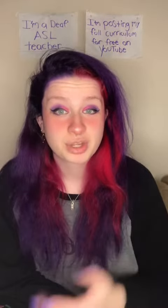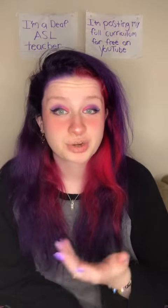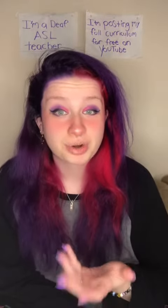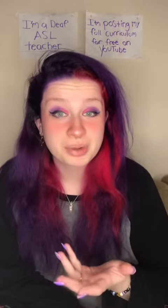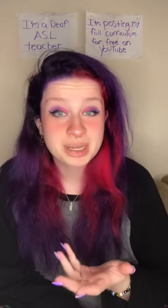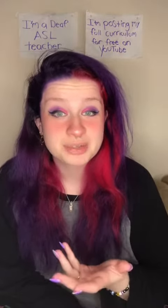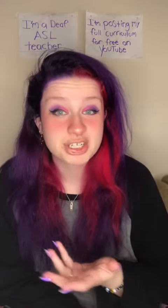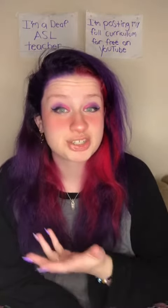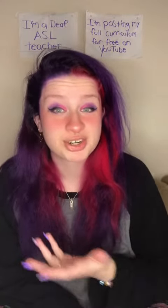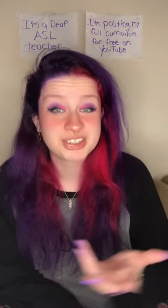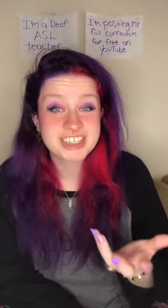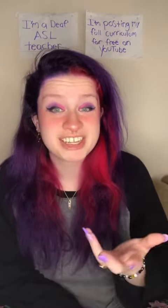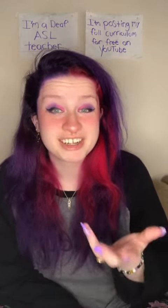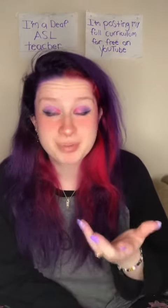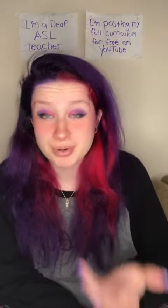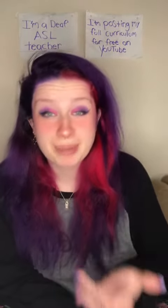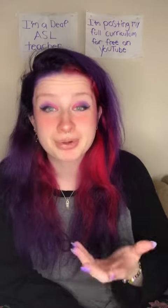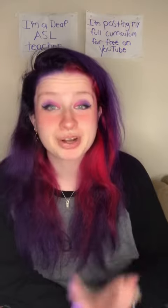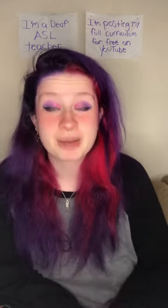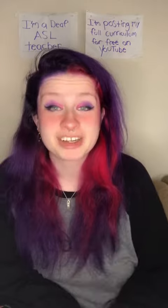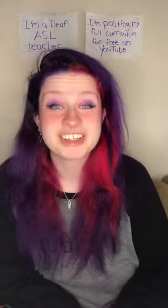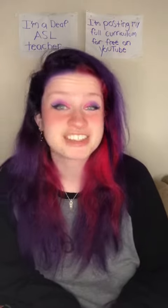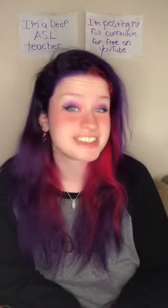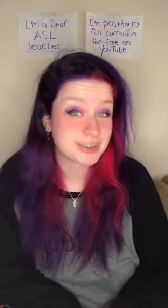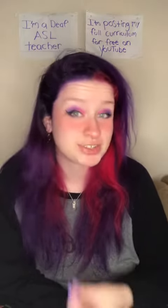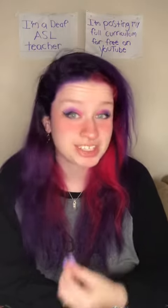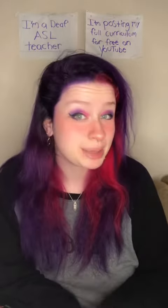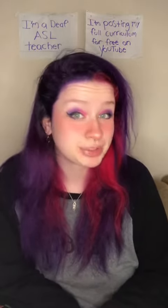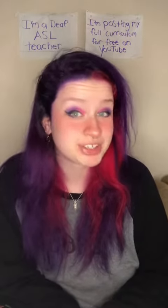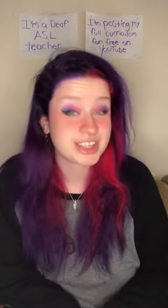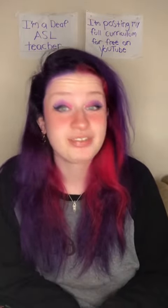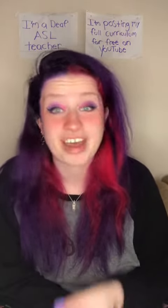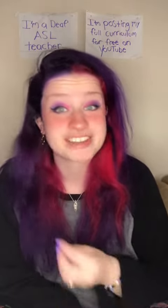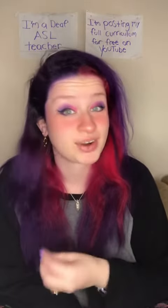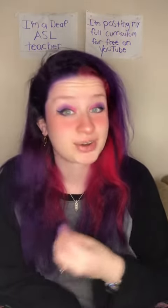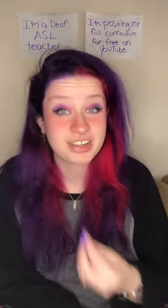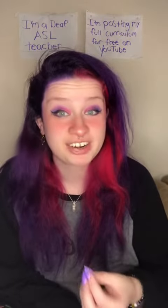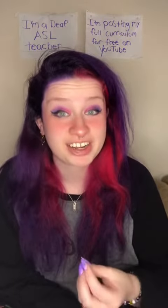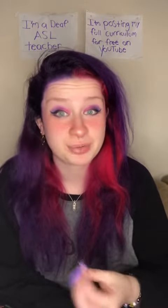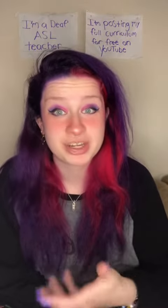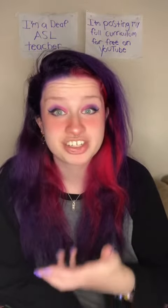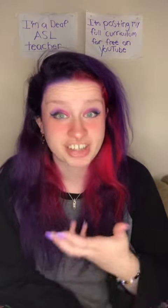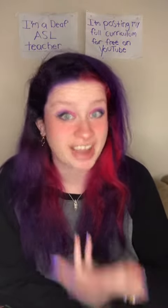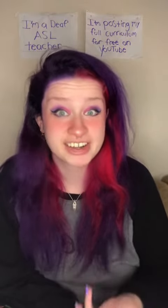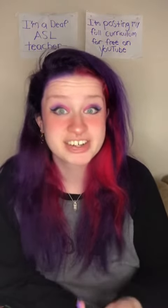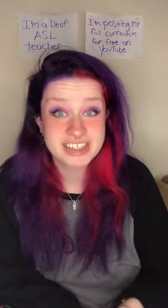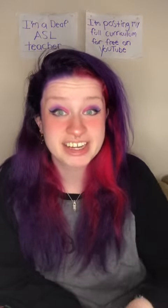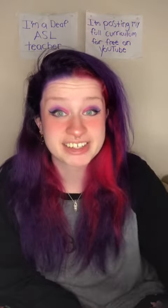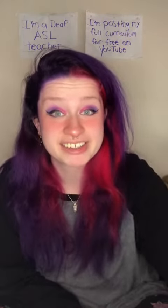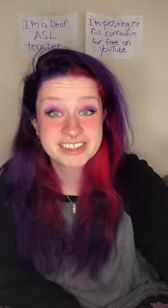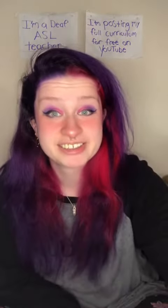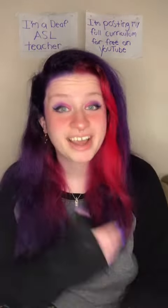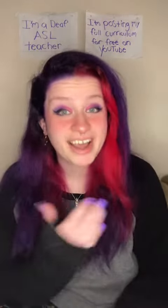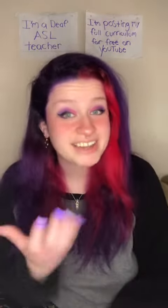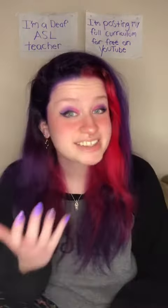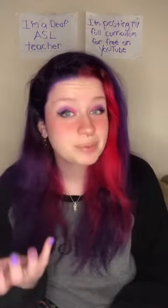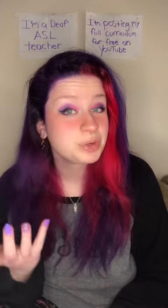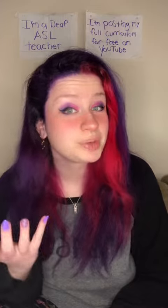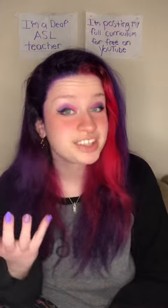Growing up, she struggled to get proper accommodations if she labeled herself as hard of hearing, which I understand. As someone with